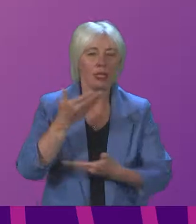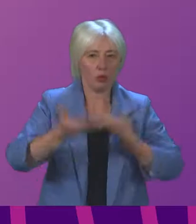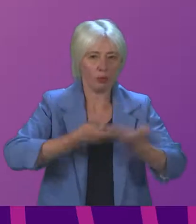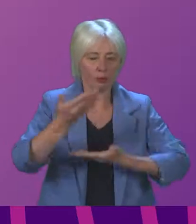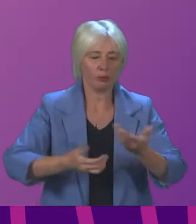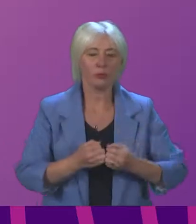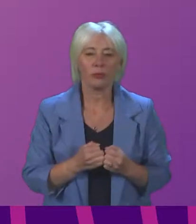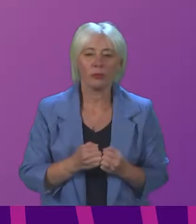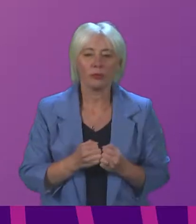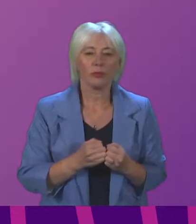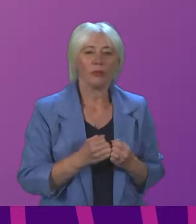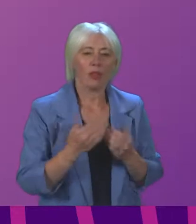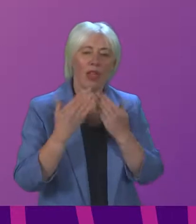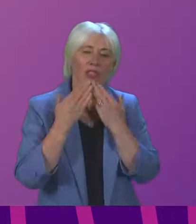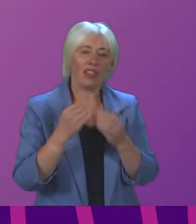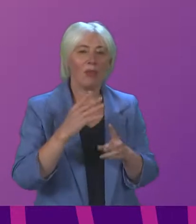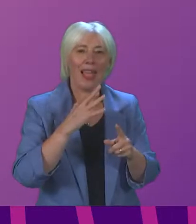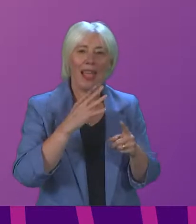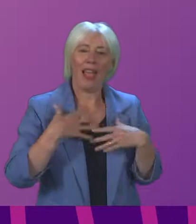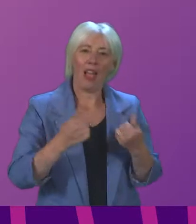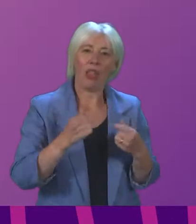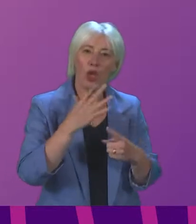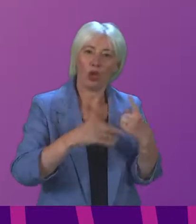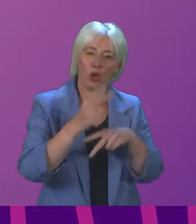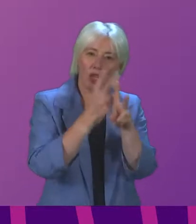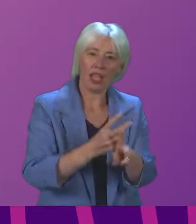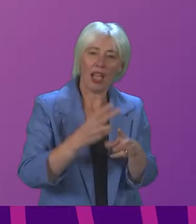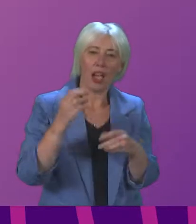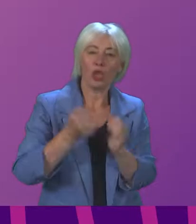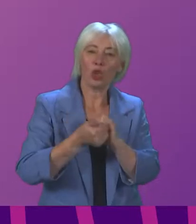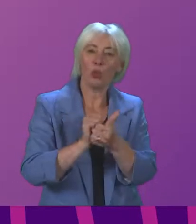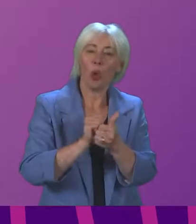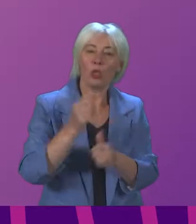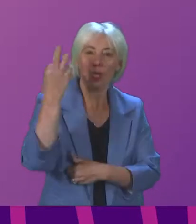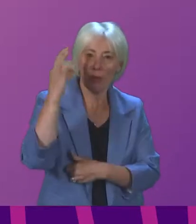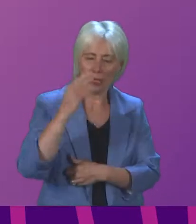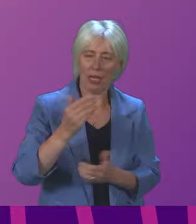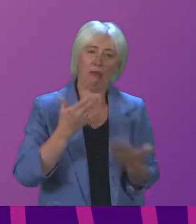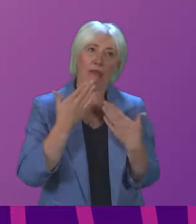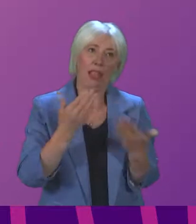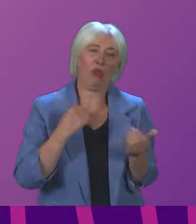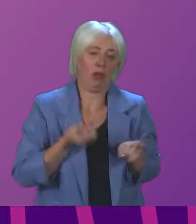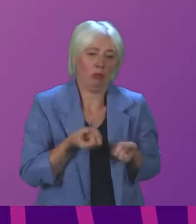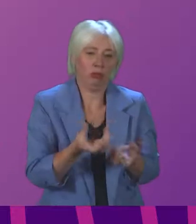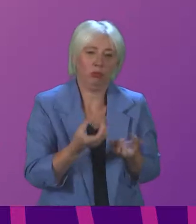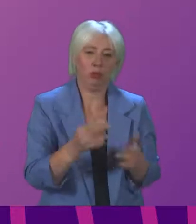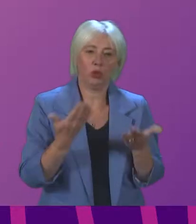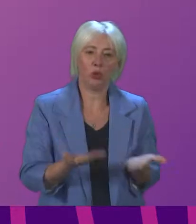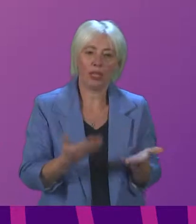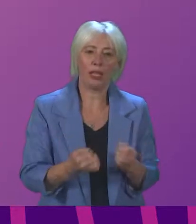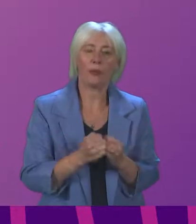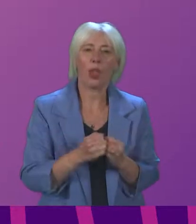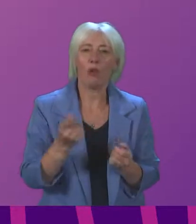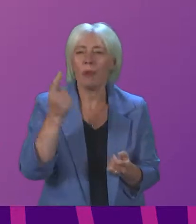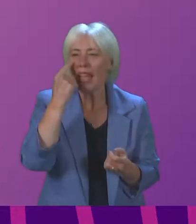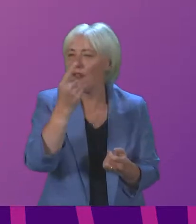Officer. On behalf of the Health, Social Care and Sport Committee, I welcome the opportunity to contribute to today's debate. The committee took evidence from